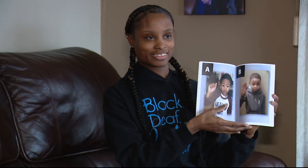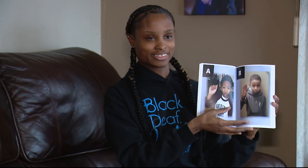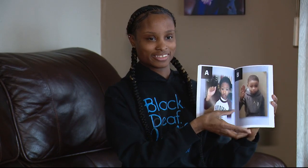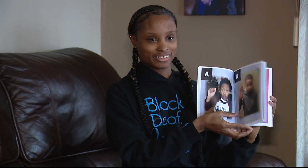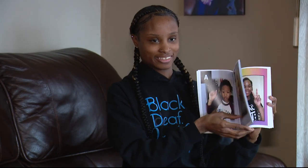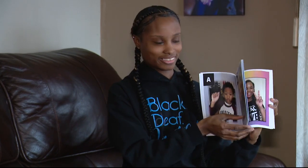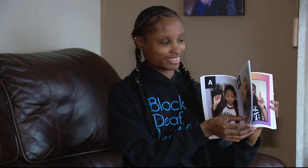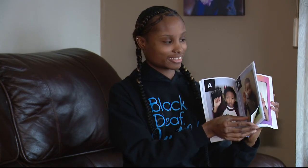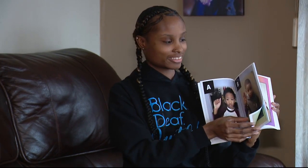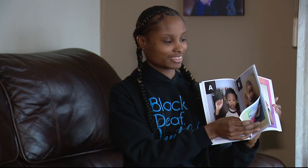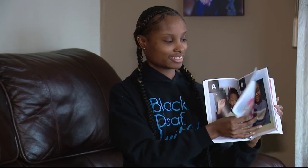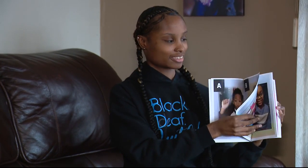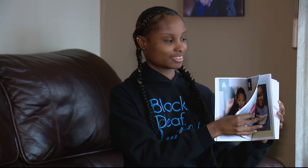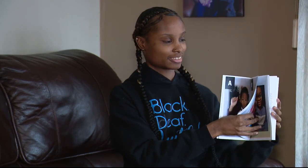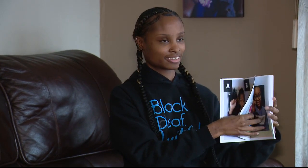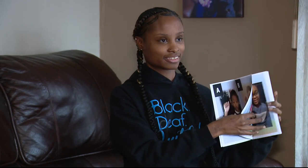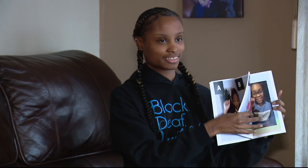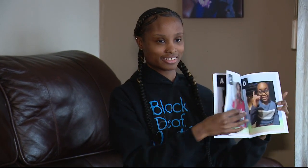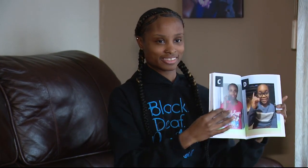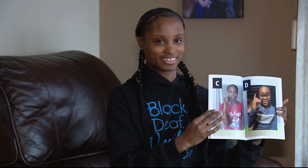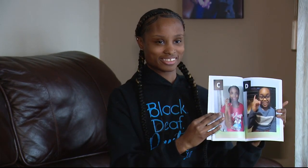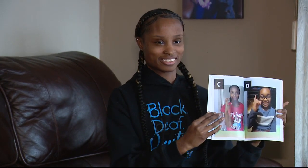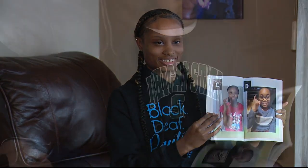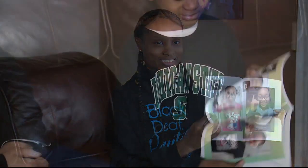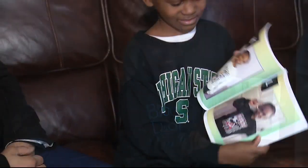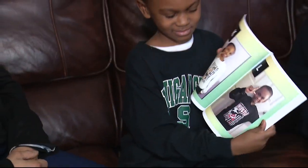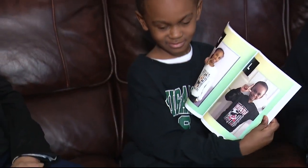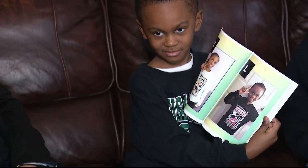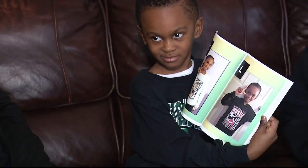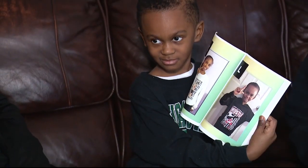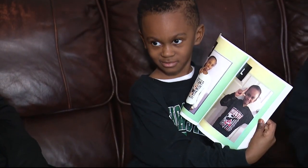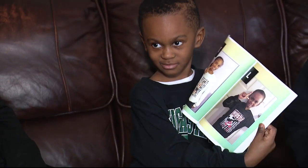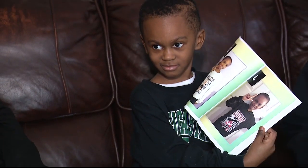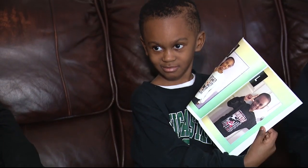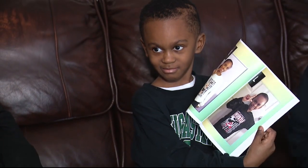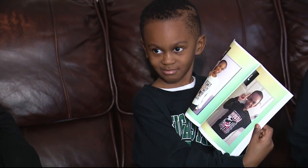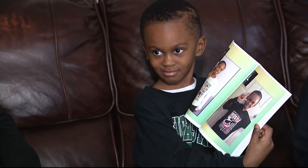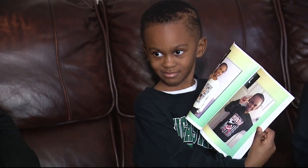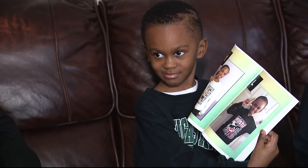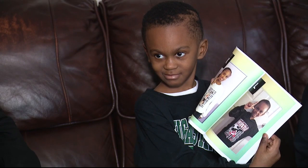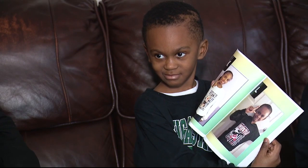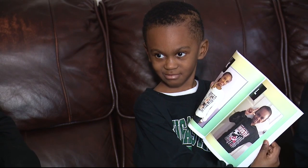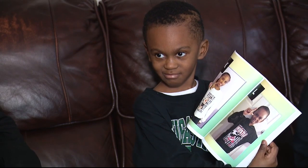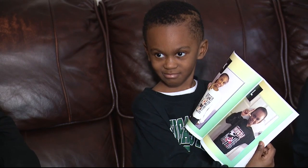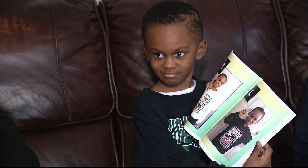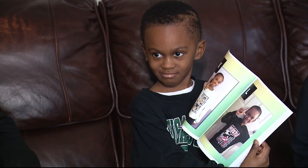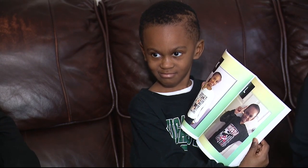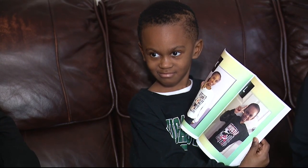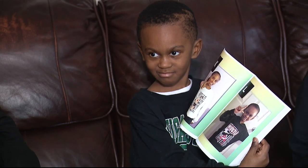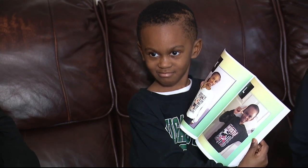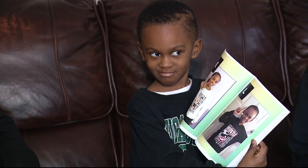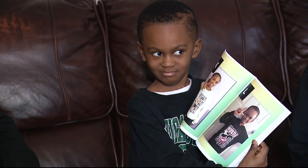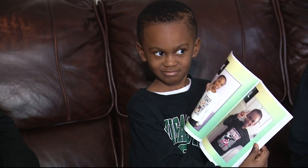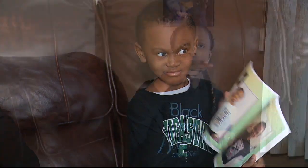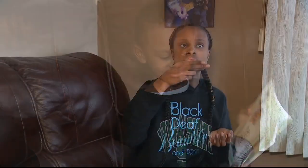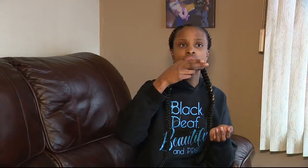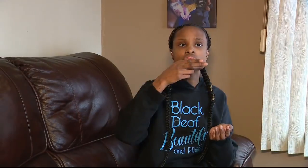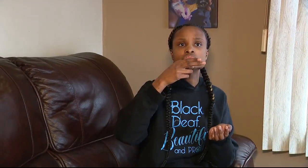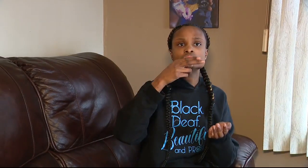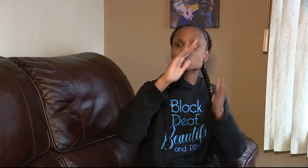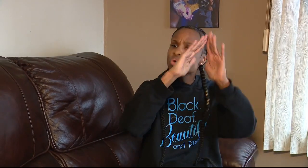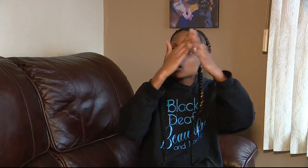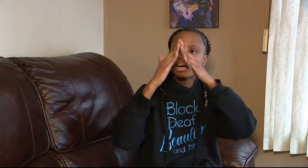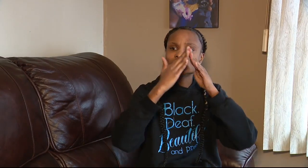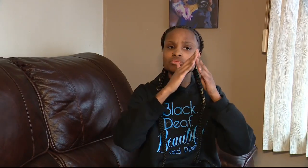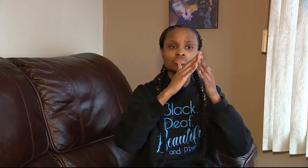own with family and friends signing the alphabet. Even little brother MJ has some letters. Hearing people, deaf people,